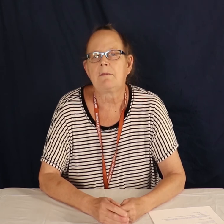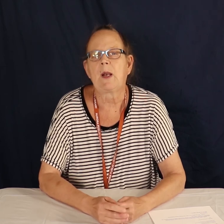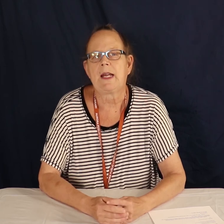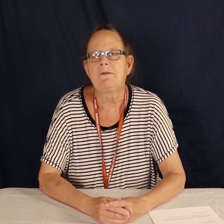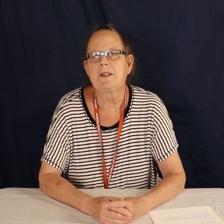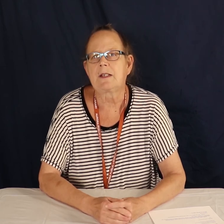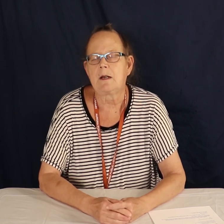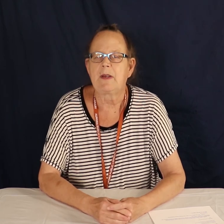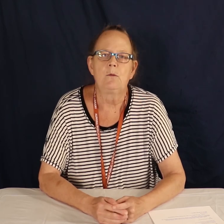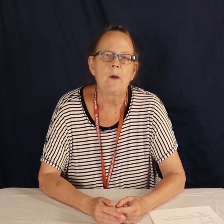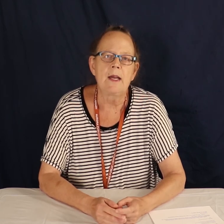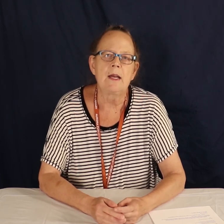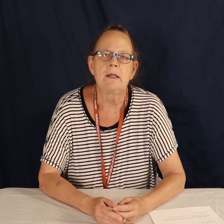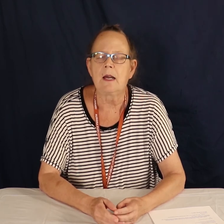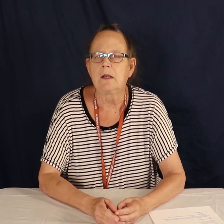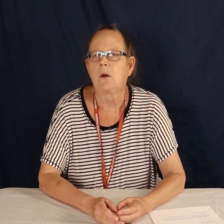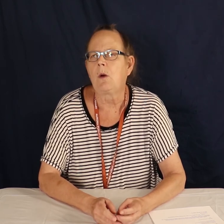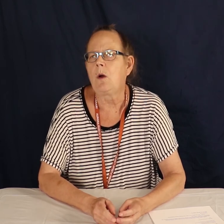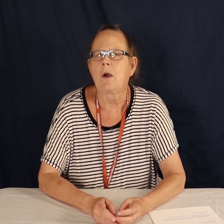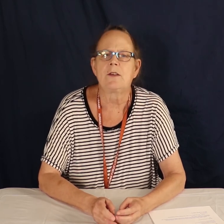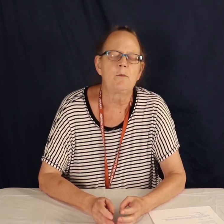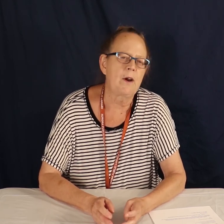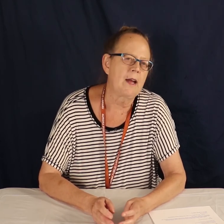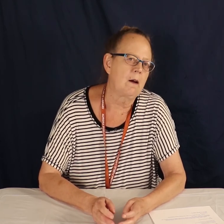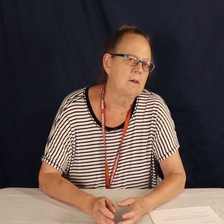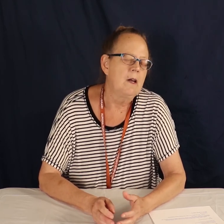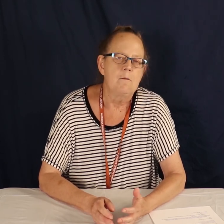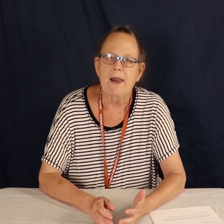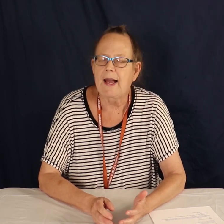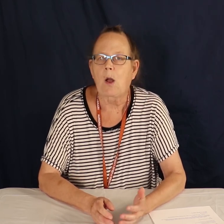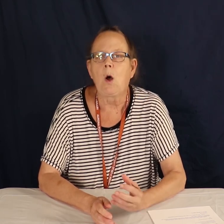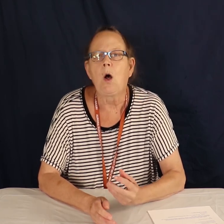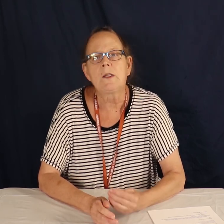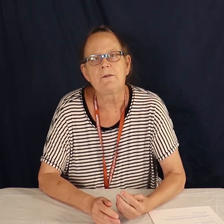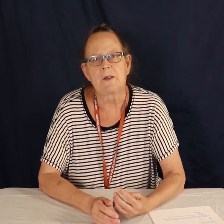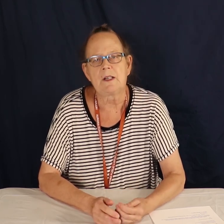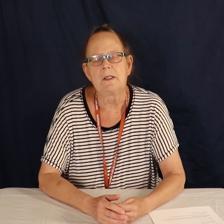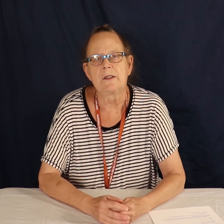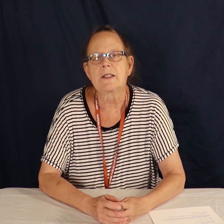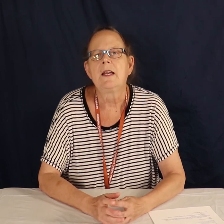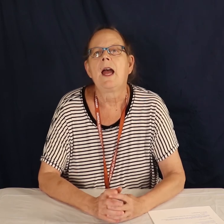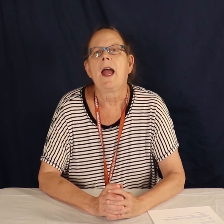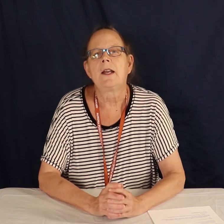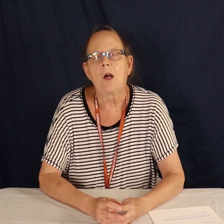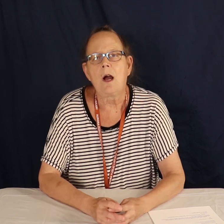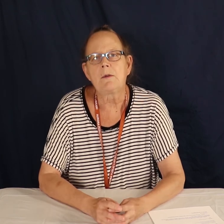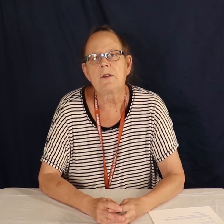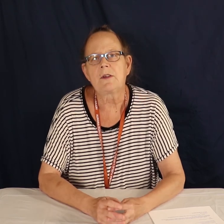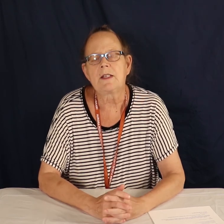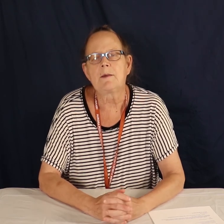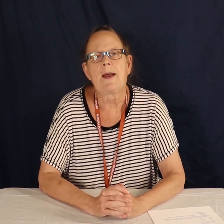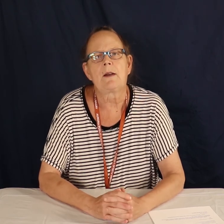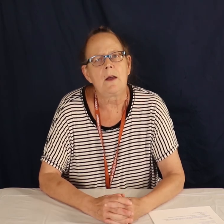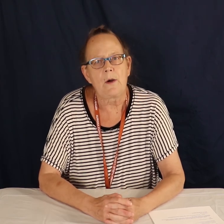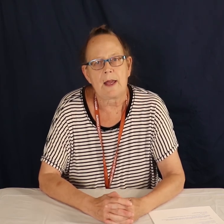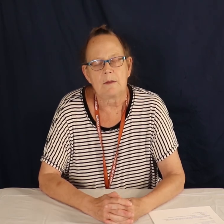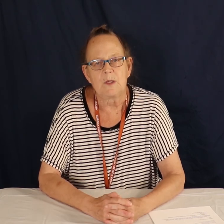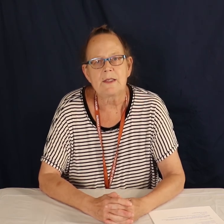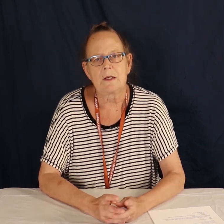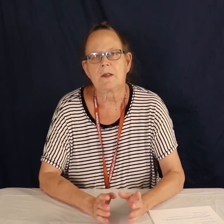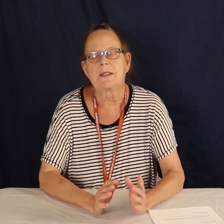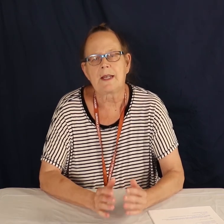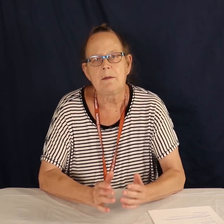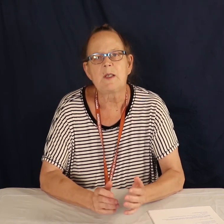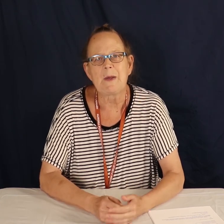For example, aphids come in red, yellow, orange, brown, black, all different colors. And talk with your kids about other